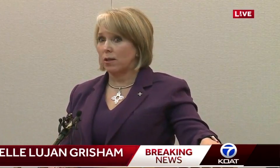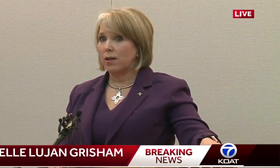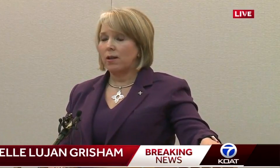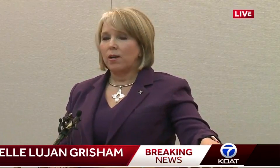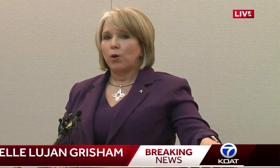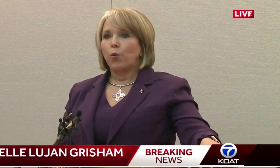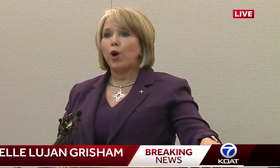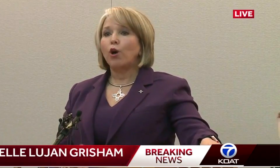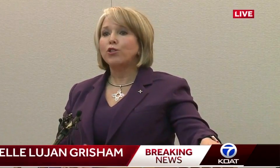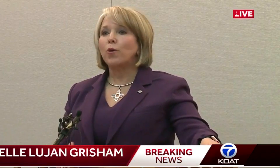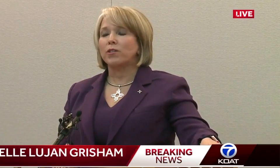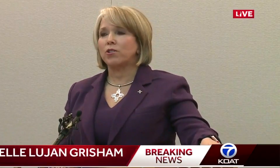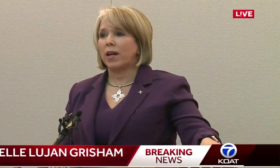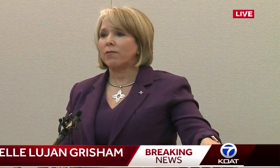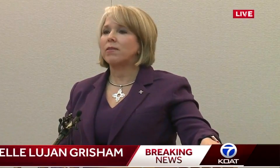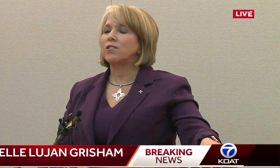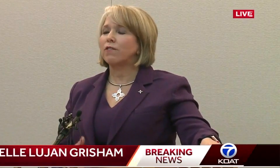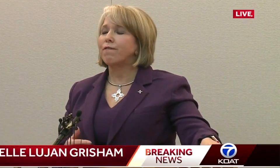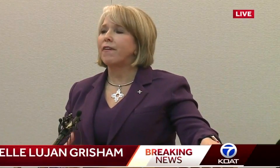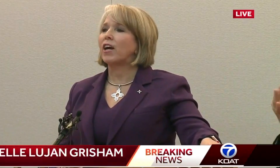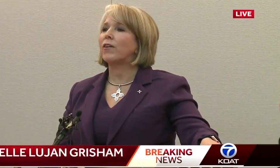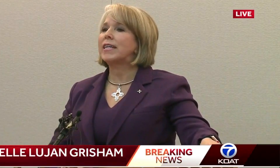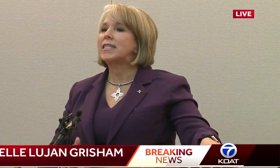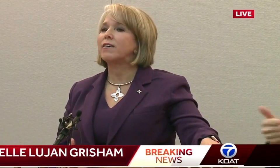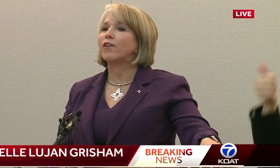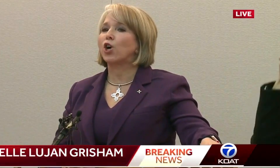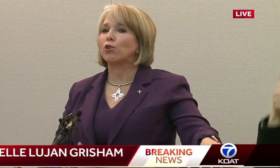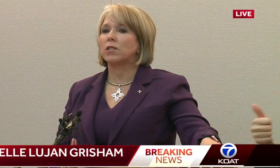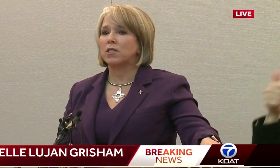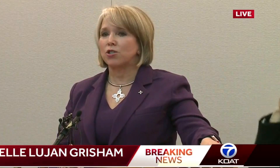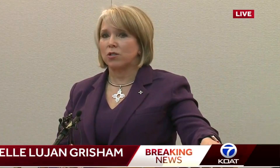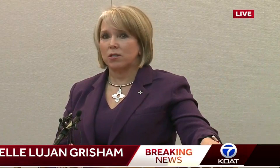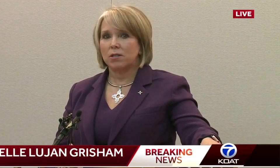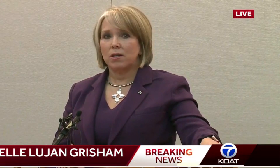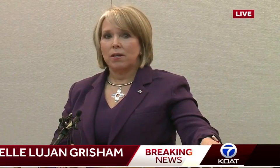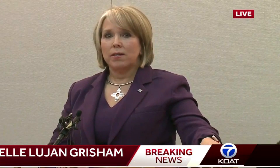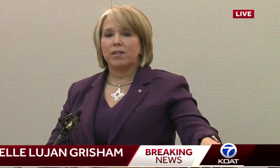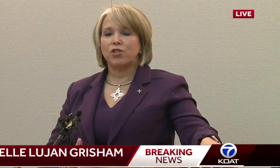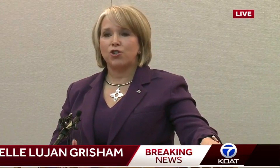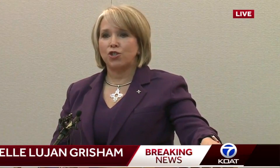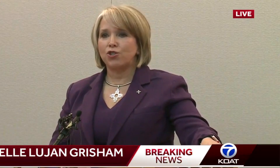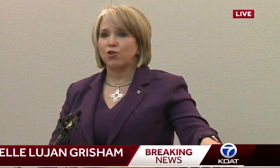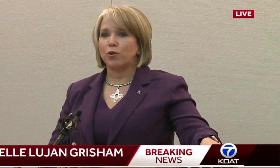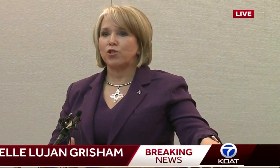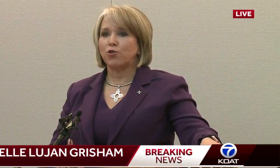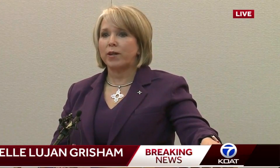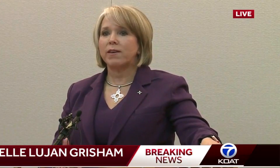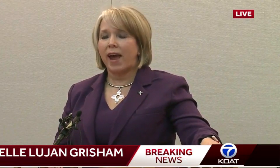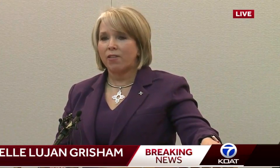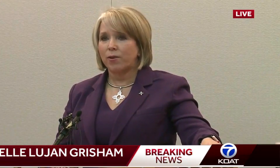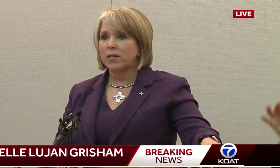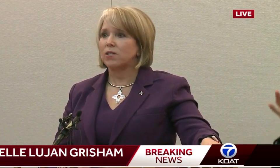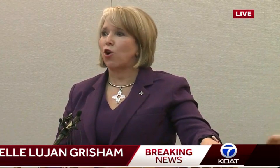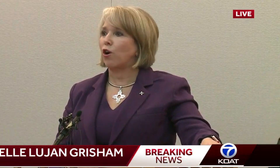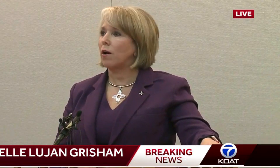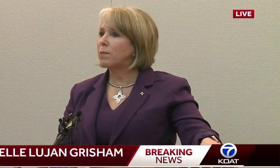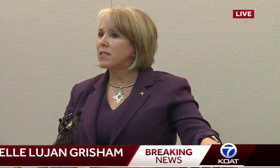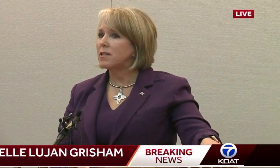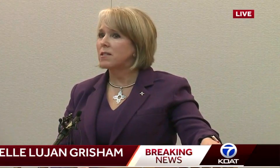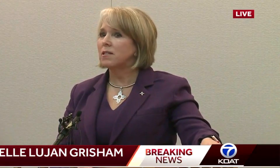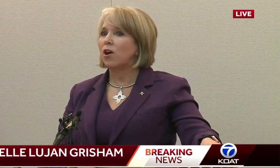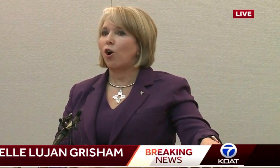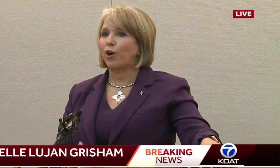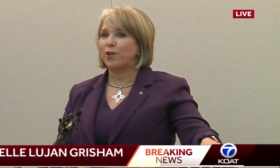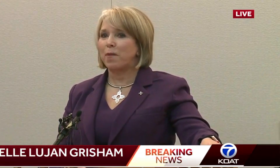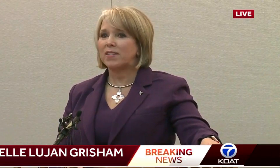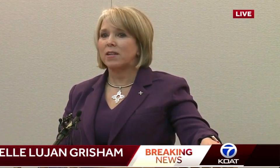emergency. We also understand that these are very difficult decisions, the decisions to restrict gatherings, it's hard on